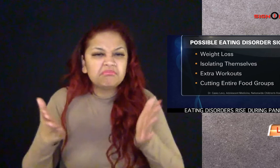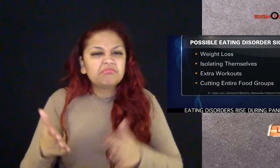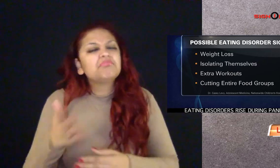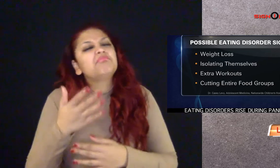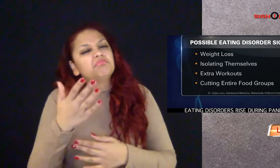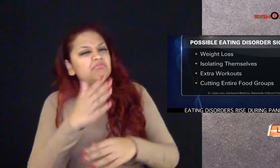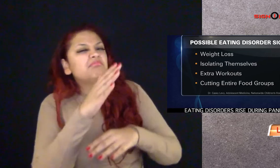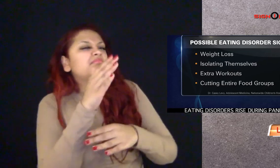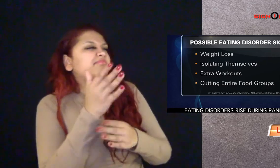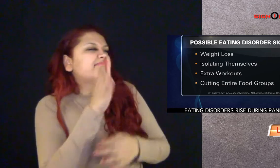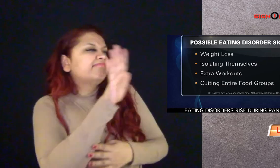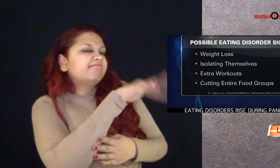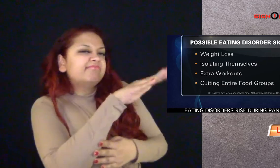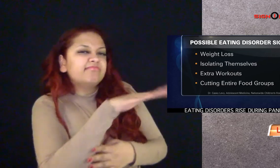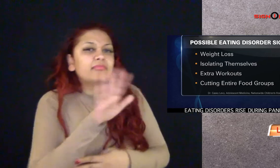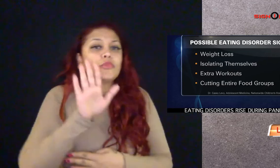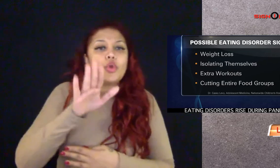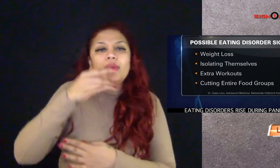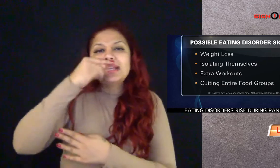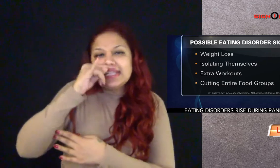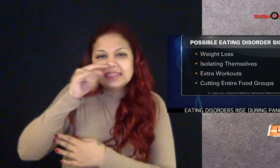to your pediatrician.